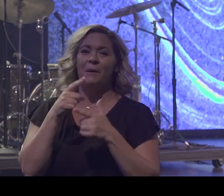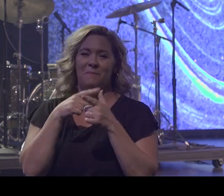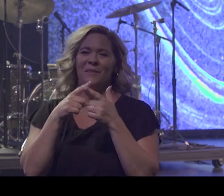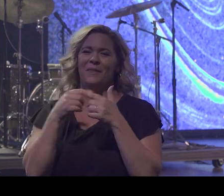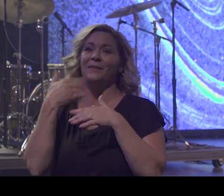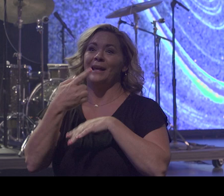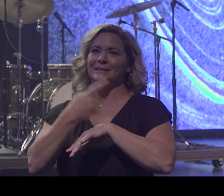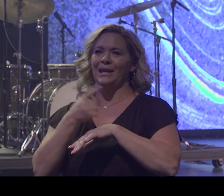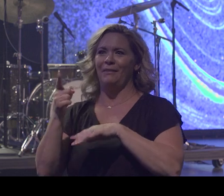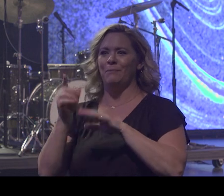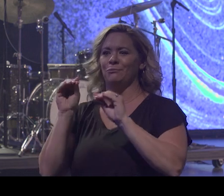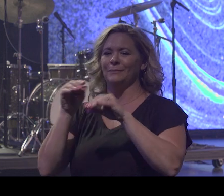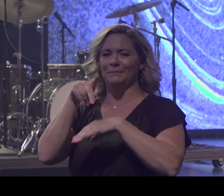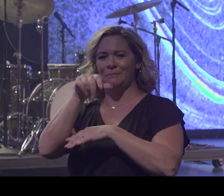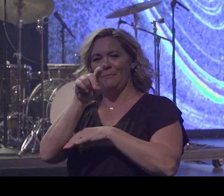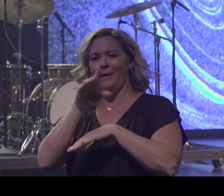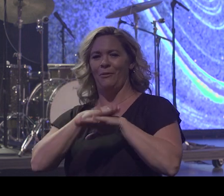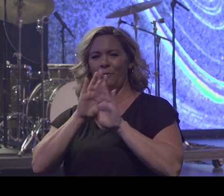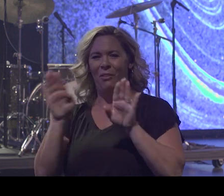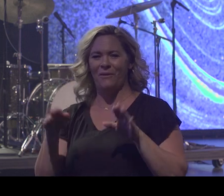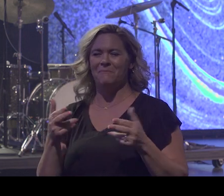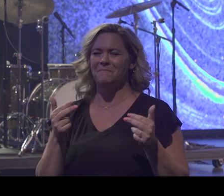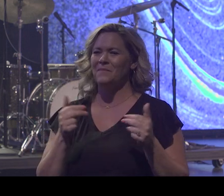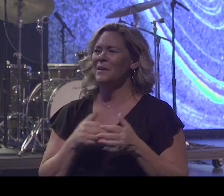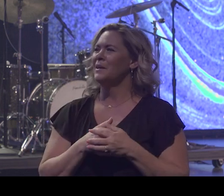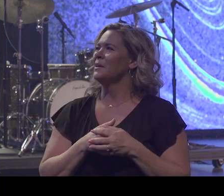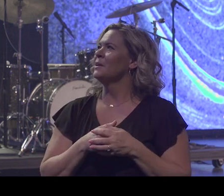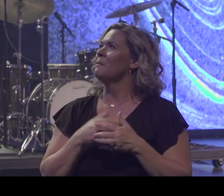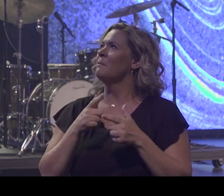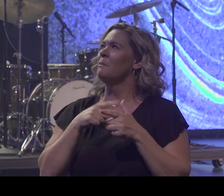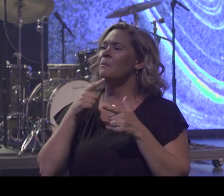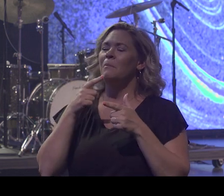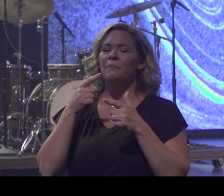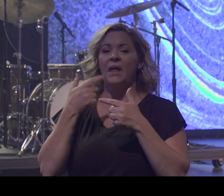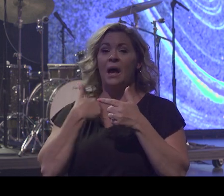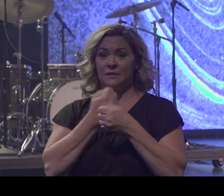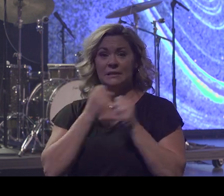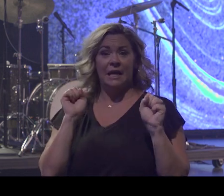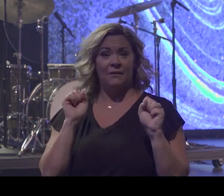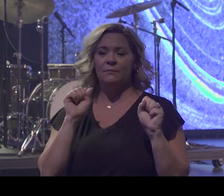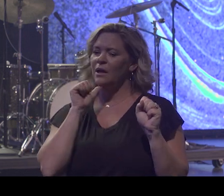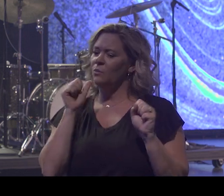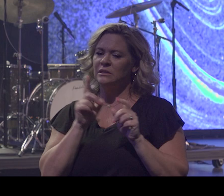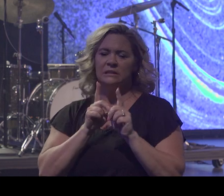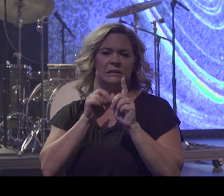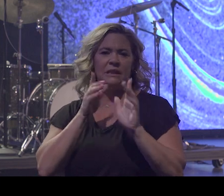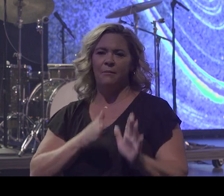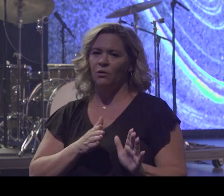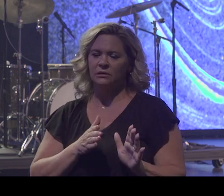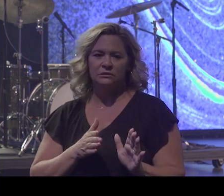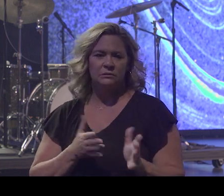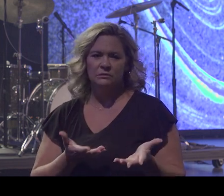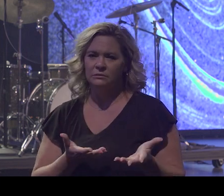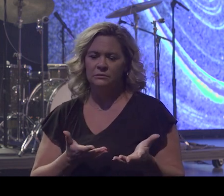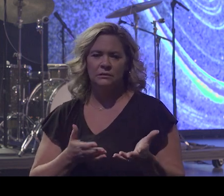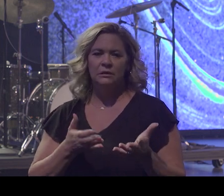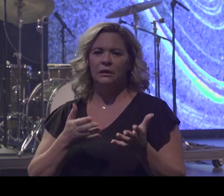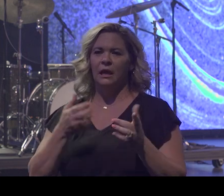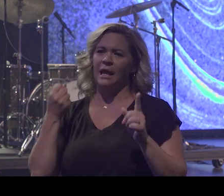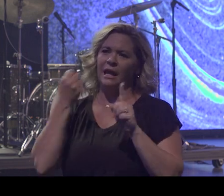And I just remembered to myself, I got saved, but I didn't get discipled. And I ran into the wall, dislocated my shoulder, and I was